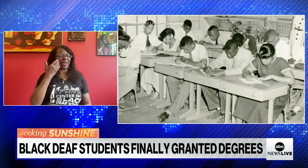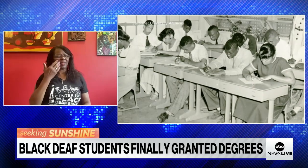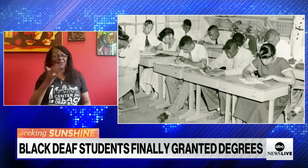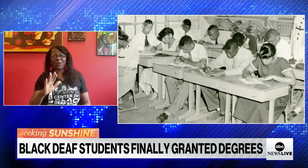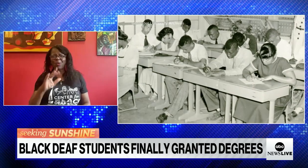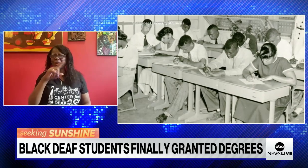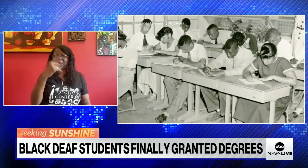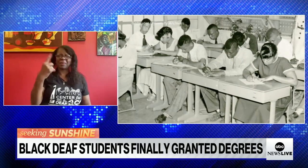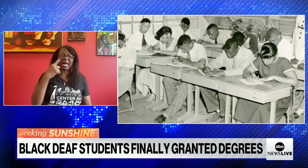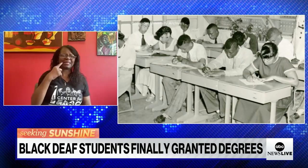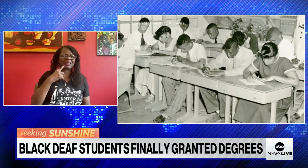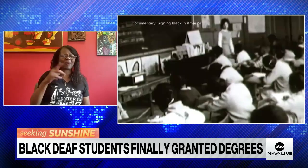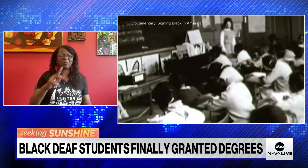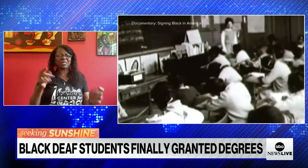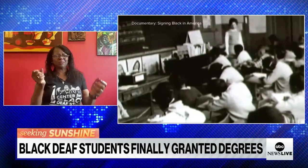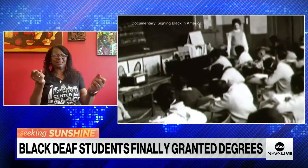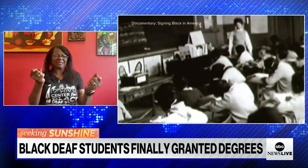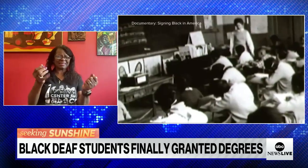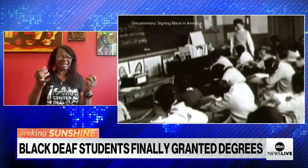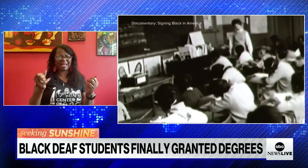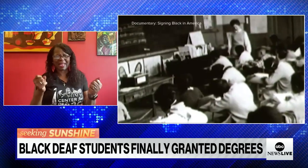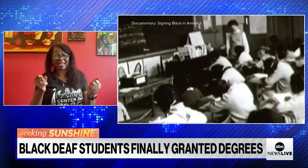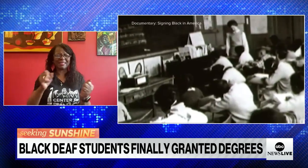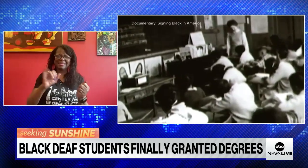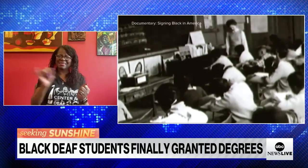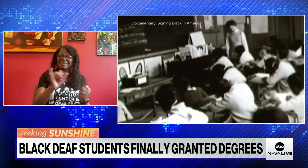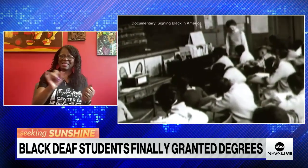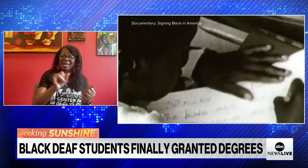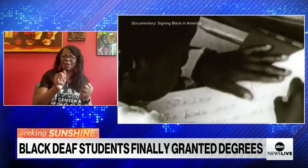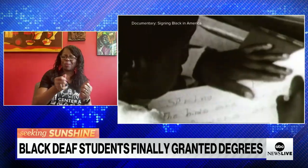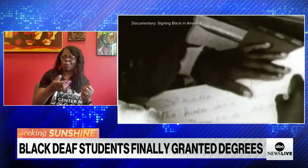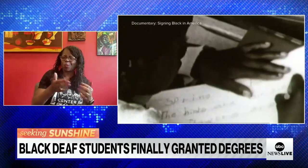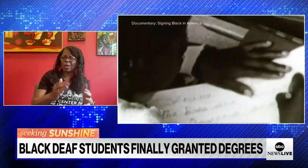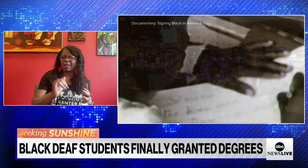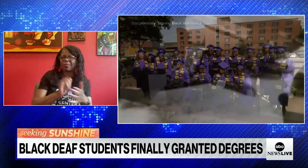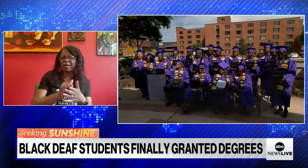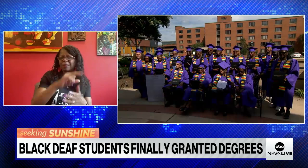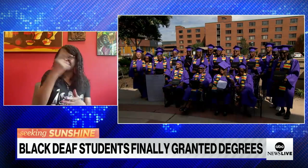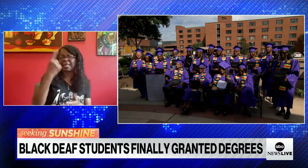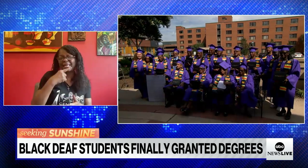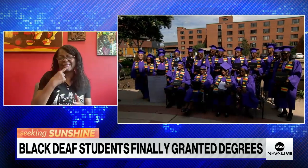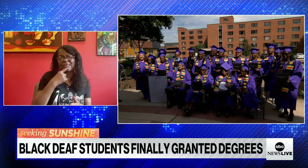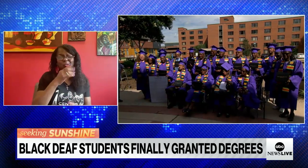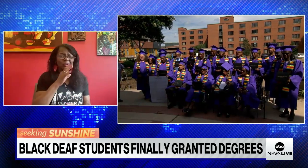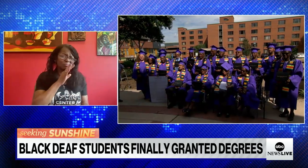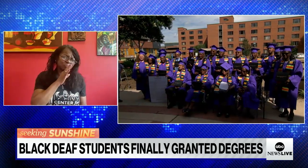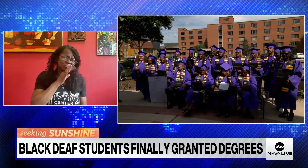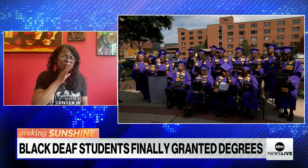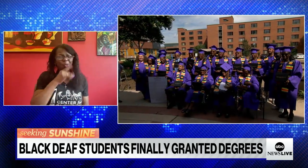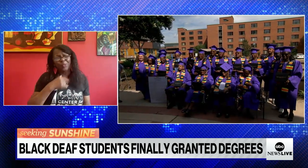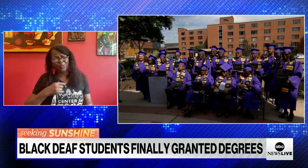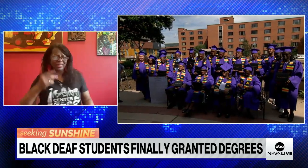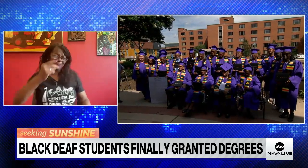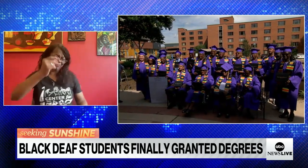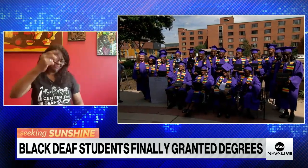to learn about the fact that there's black ASL. Many people are unaware that black ASL exists. And